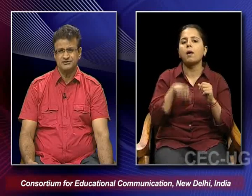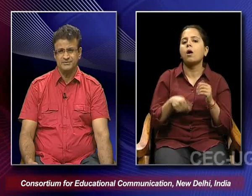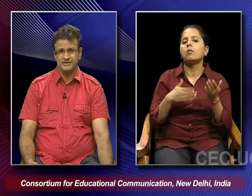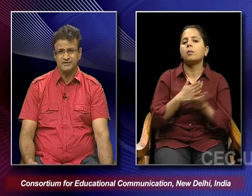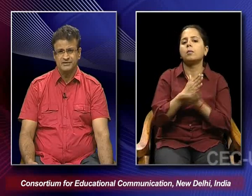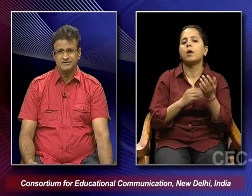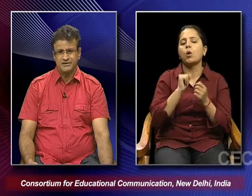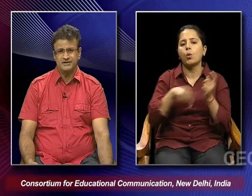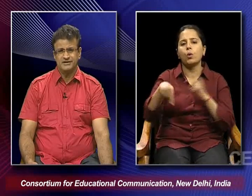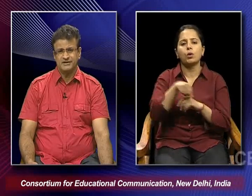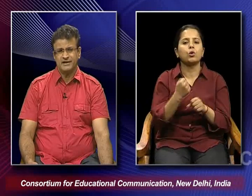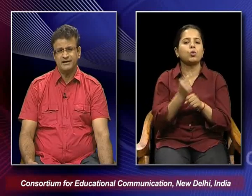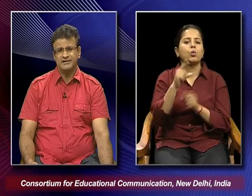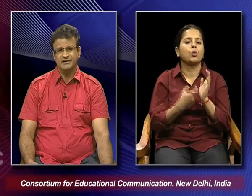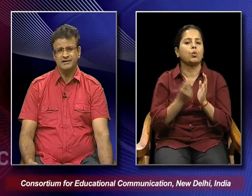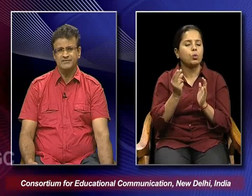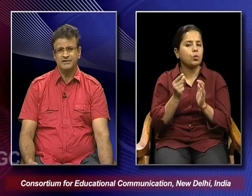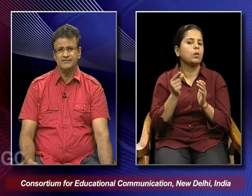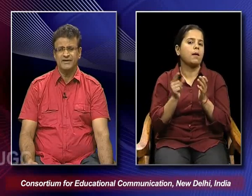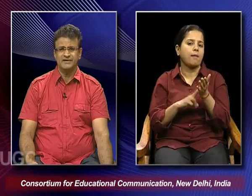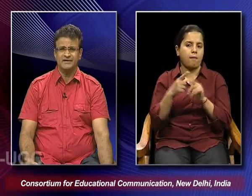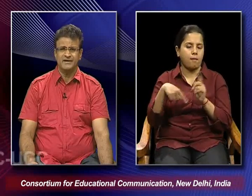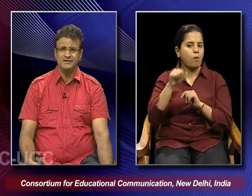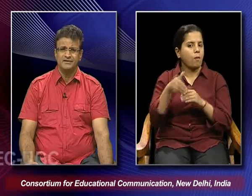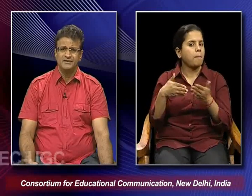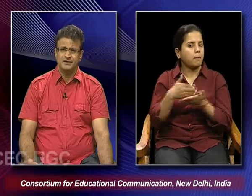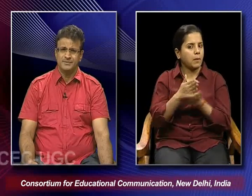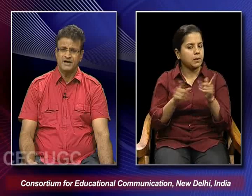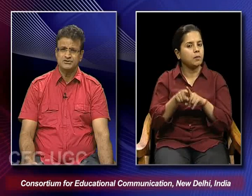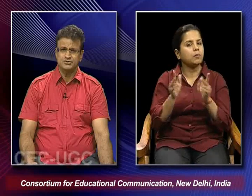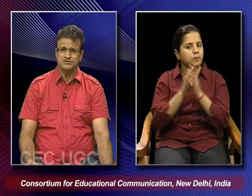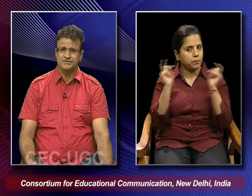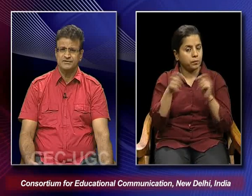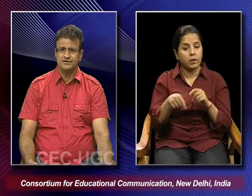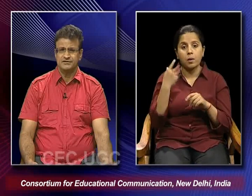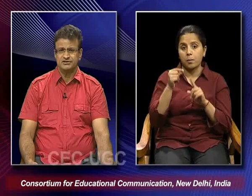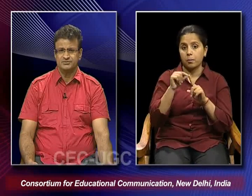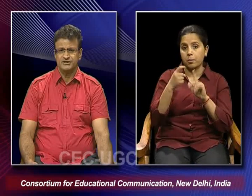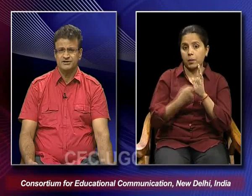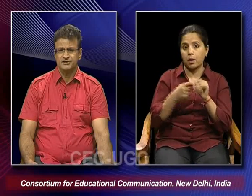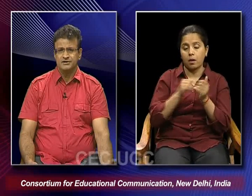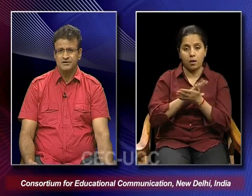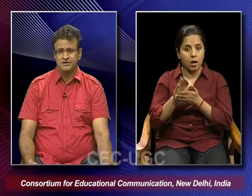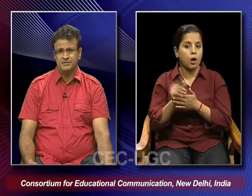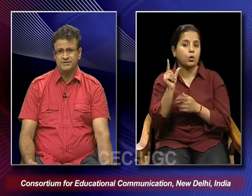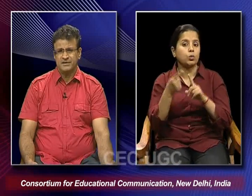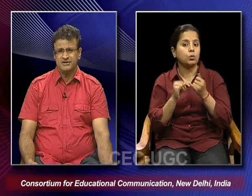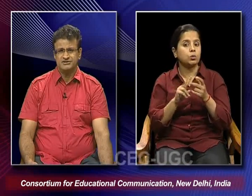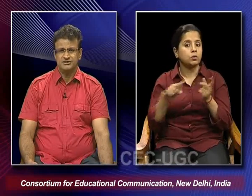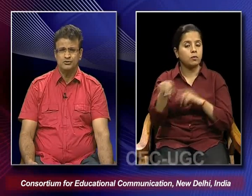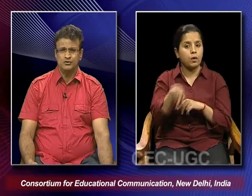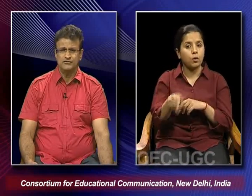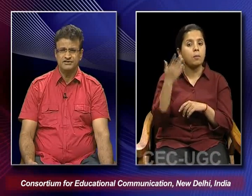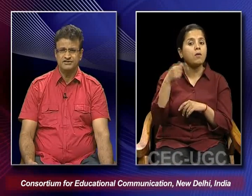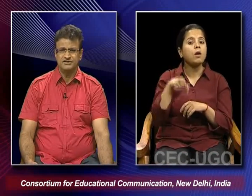Sahib is being celebrated. And then we find that Prakash Utsav Dasme Pitame